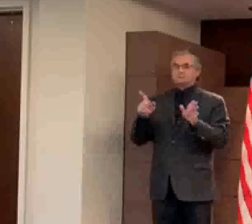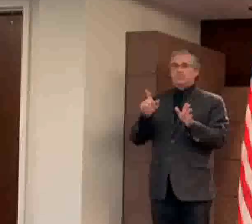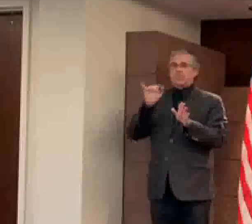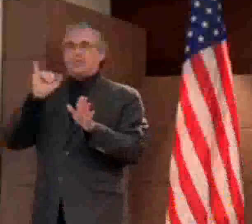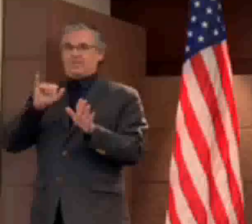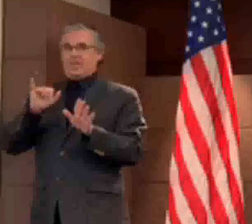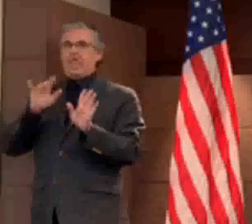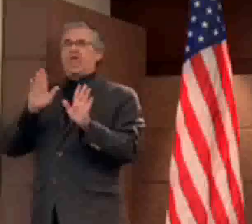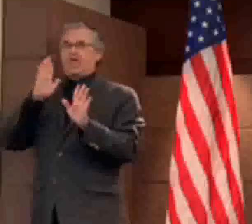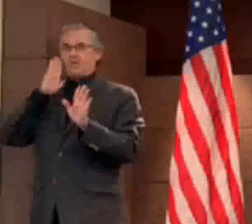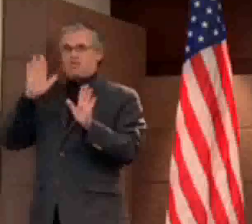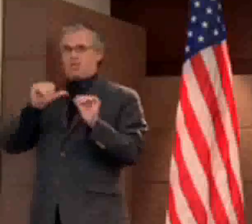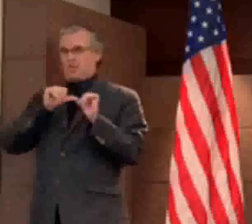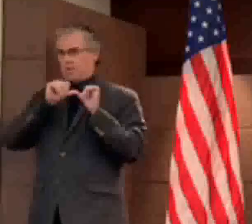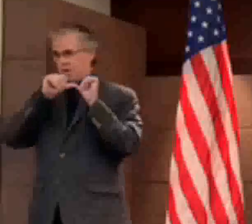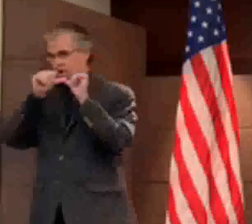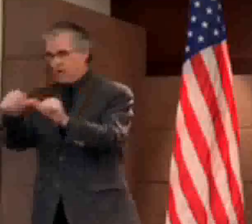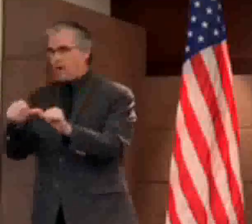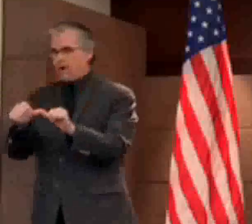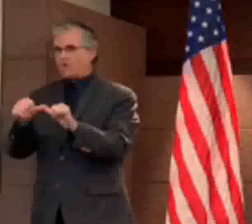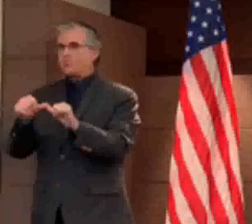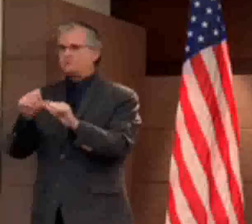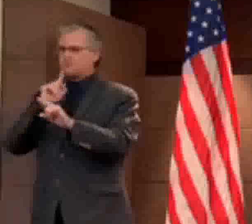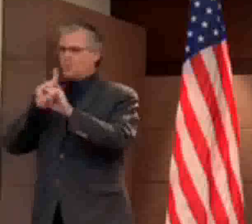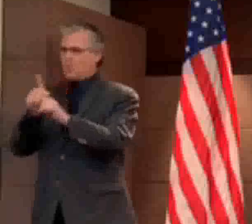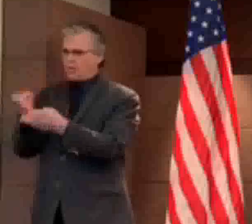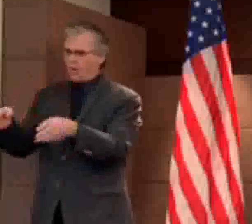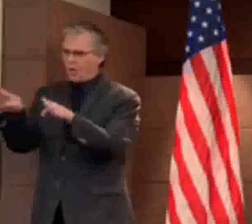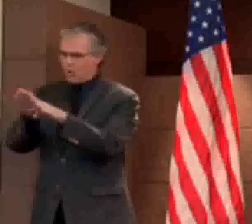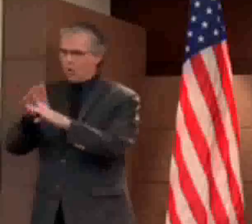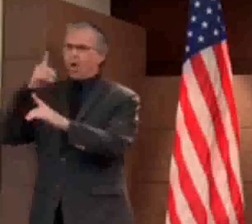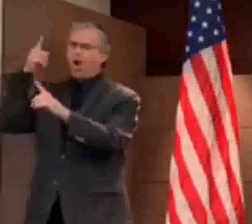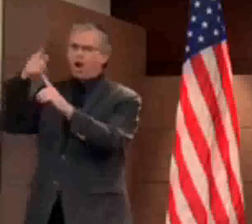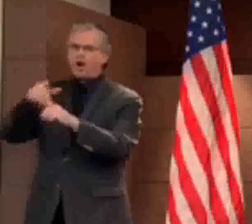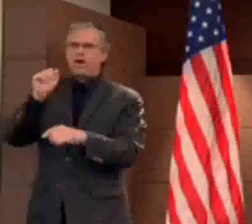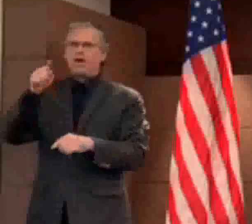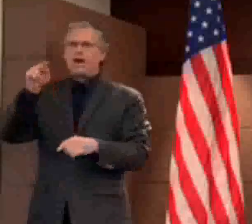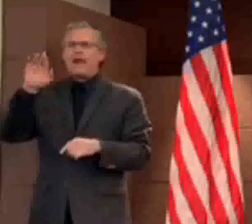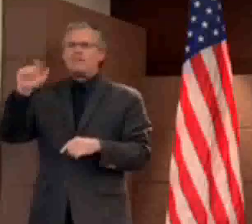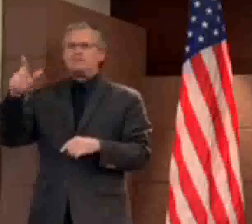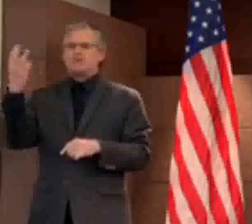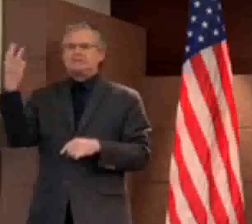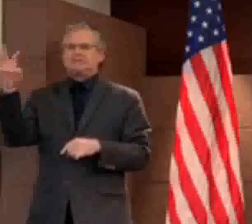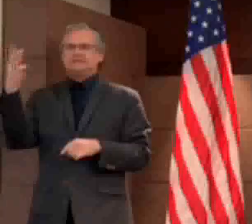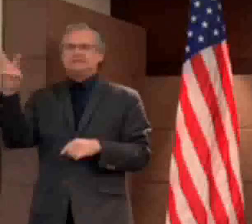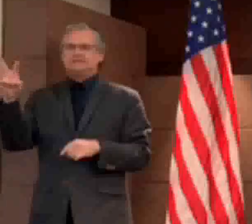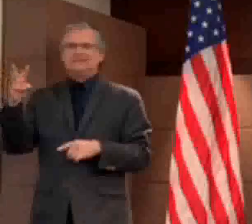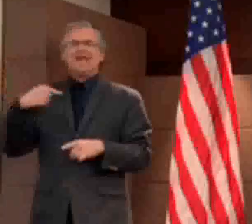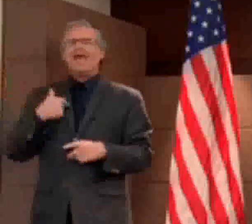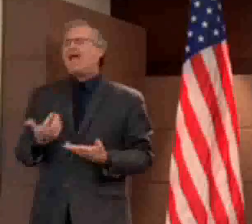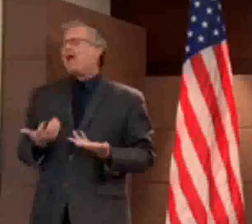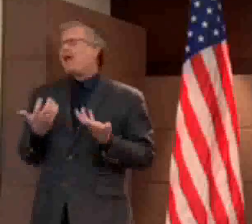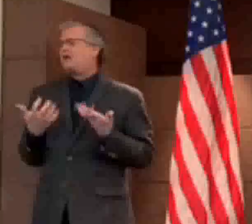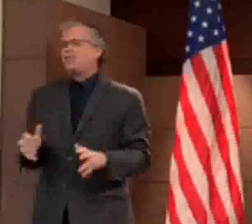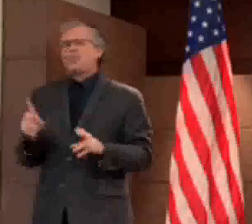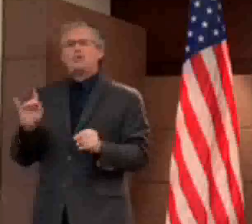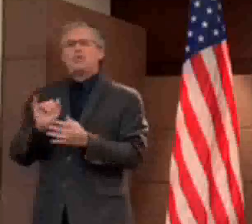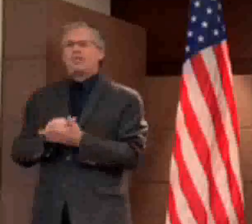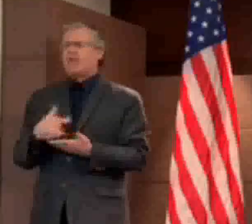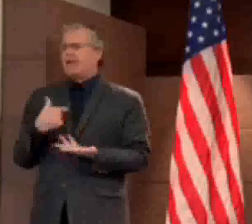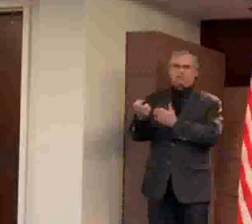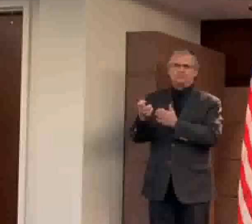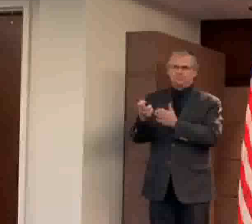16th. I hoped it would not come to this. I did not want it to come to this. But to protect all of bads, this is